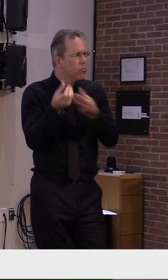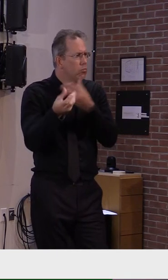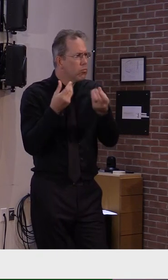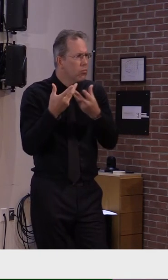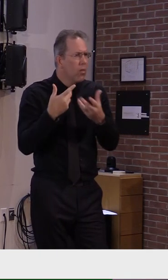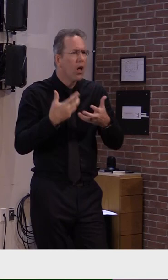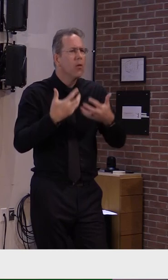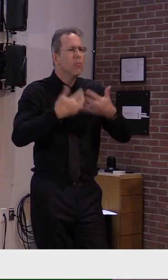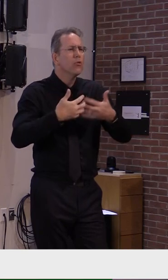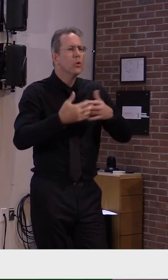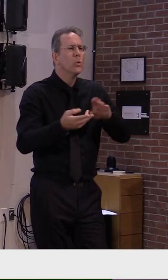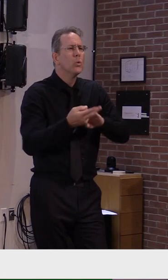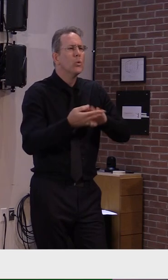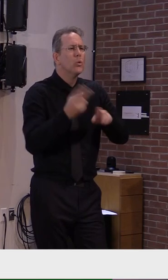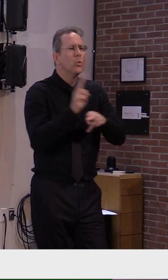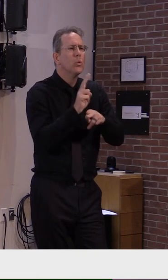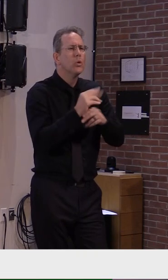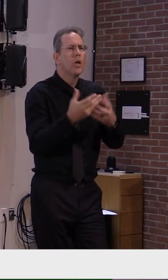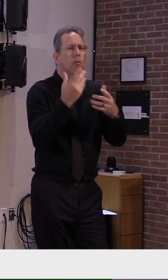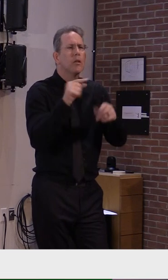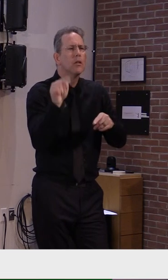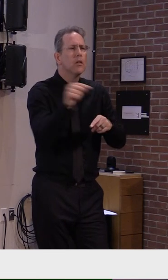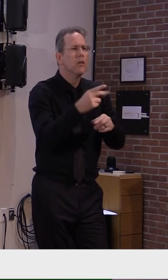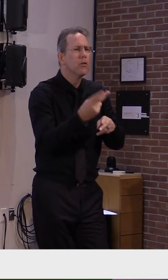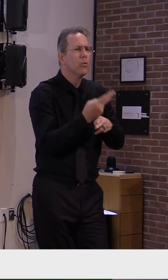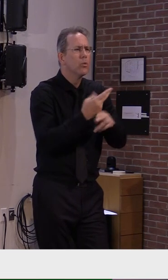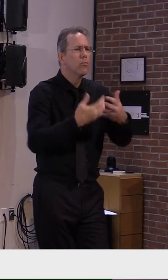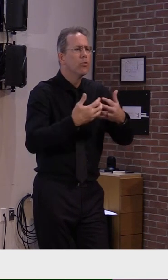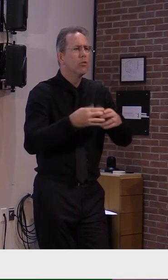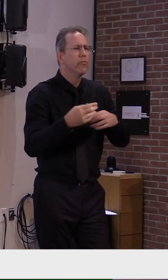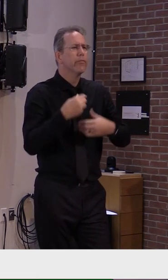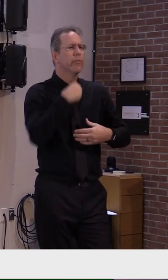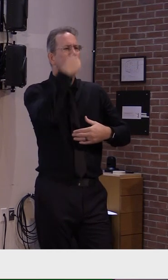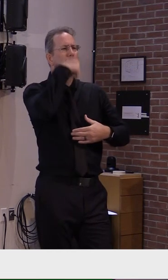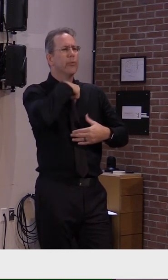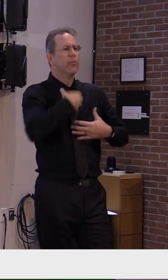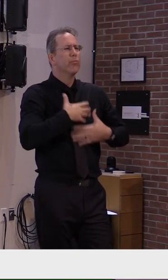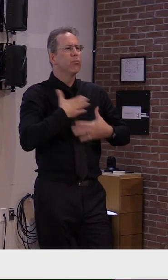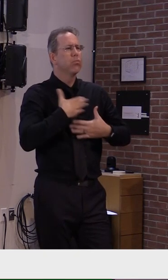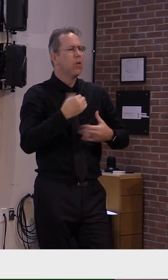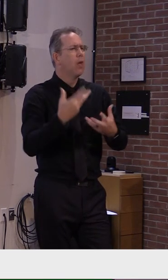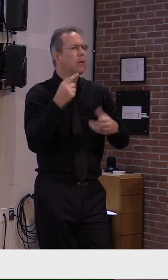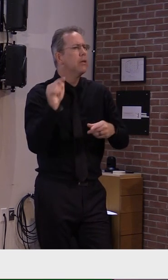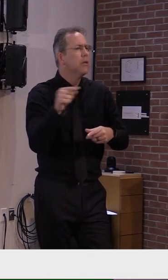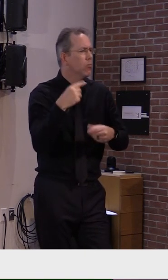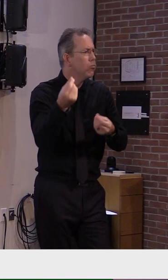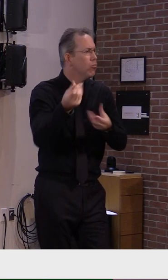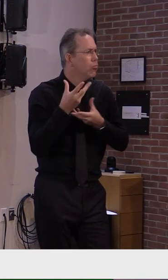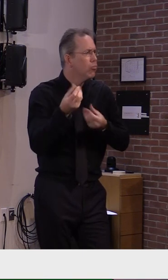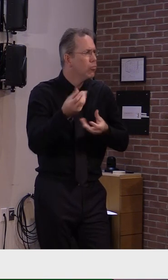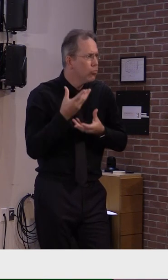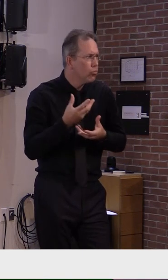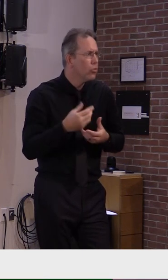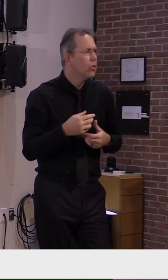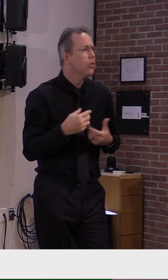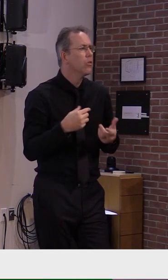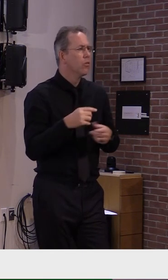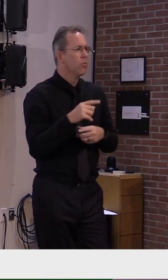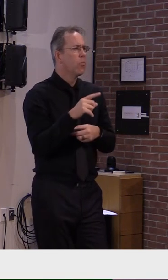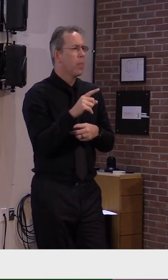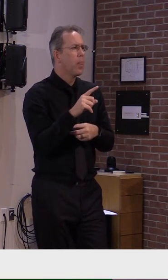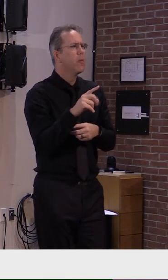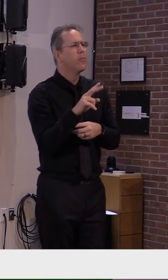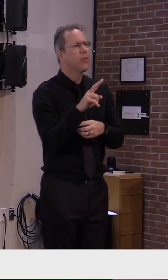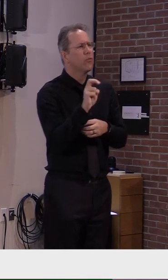we have 246 events available and events in use are